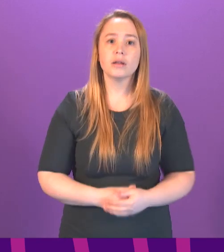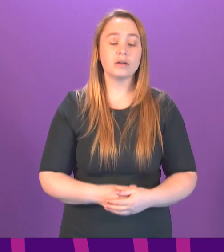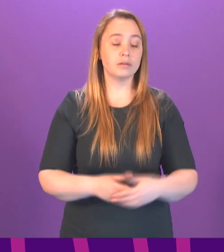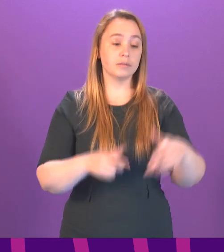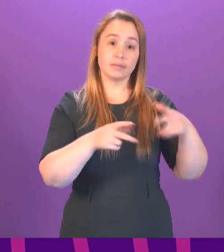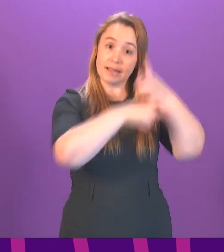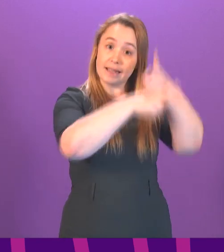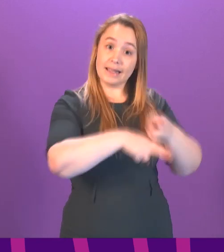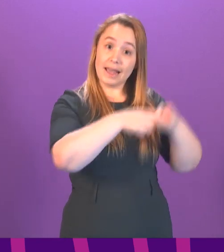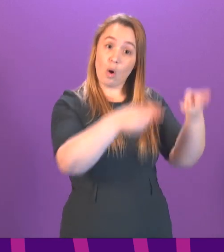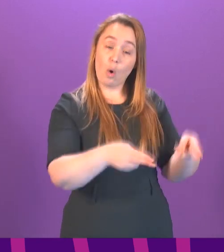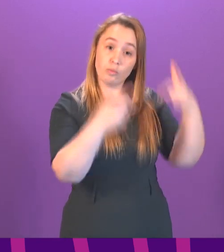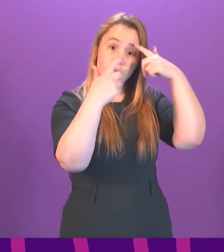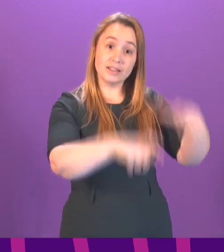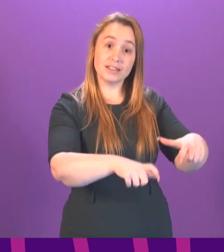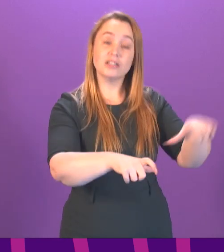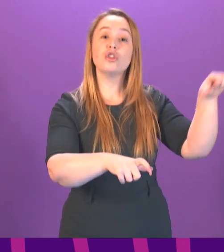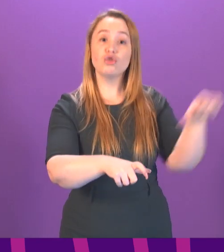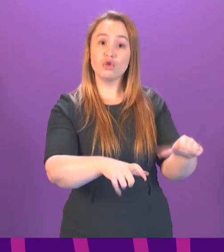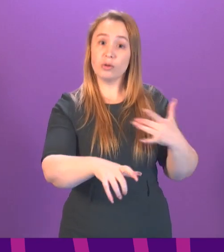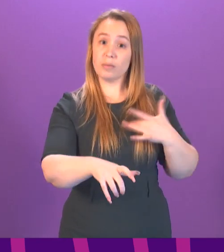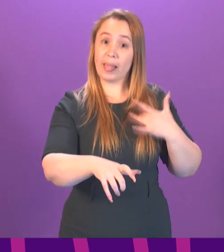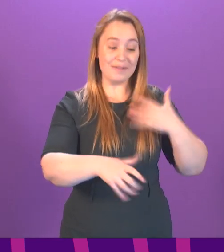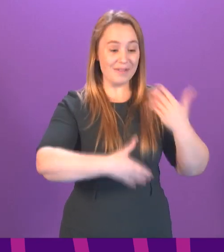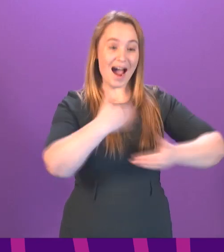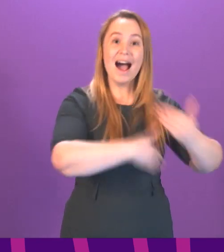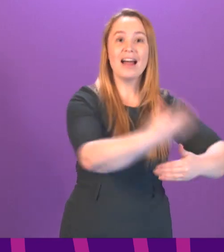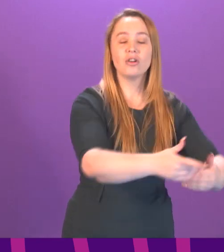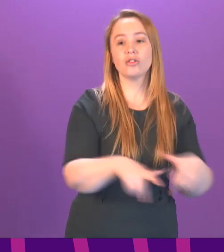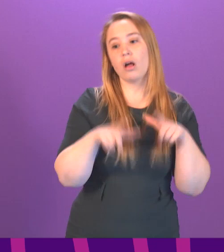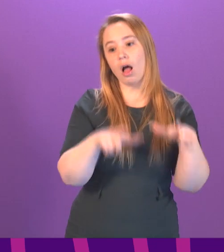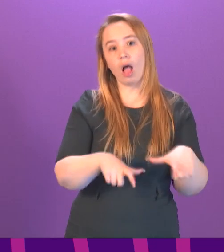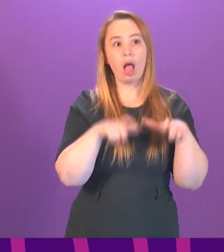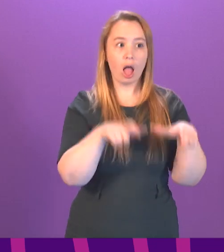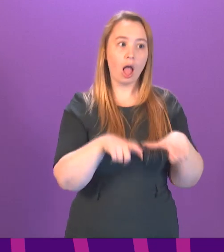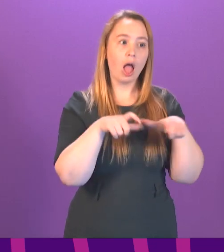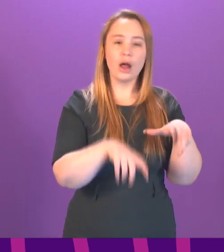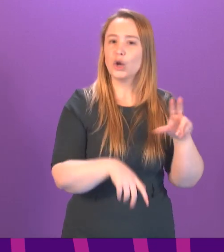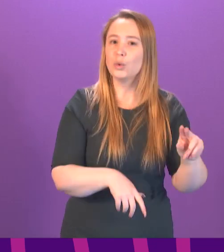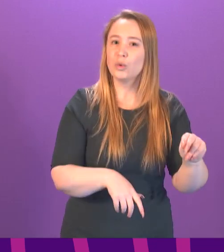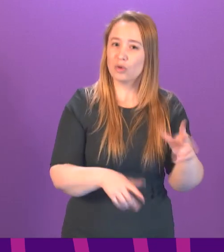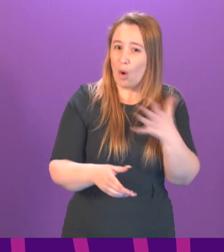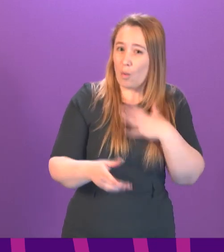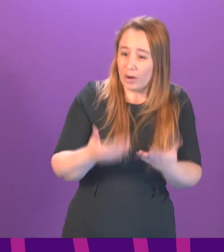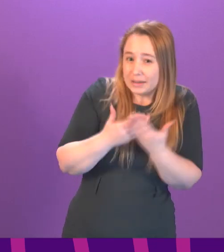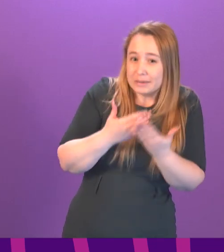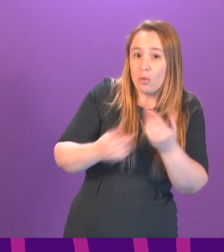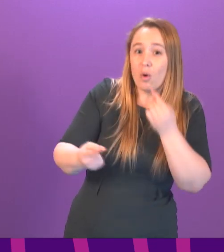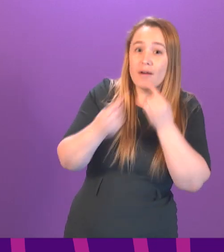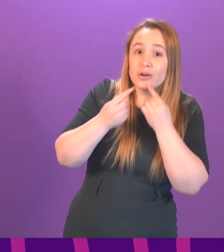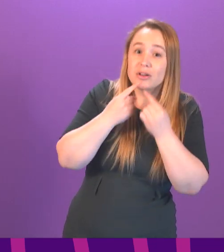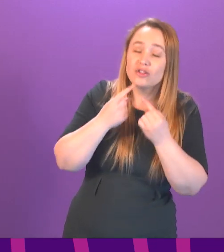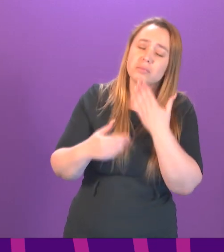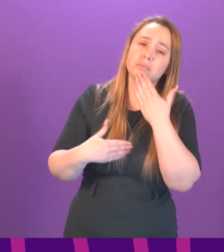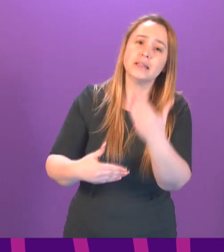should be living, not just existing. So can I press the First Minister just a little bit more? Can she give